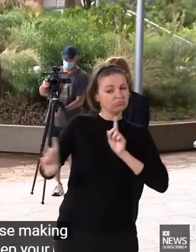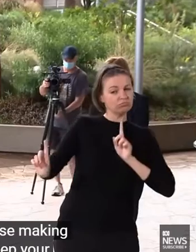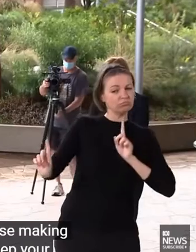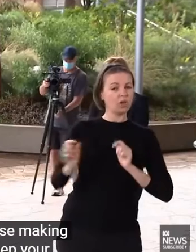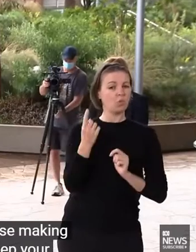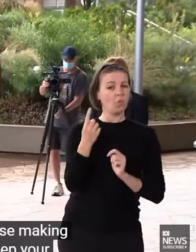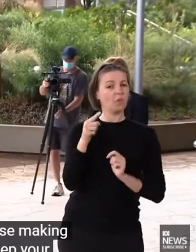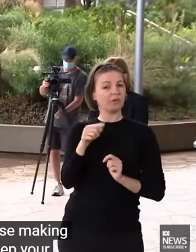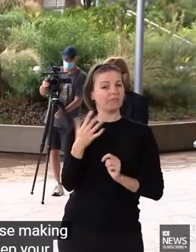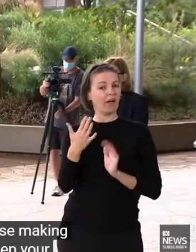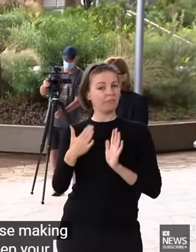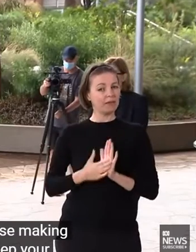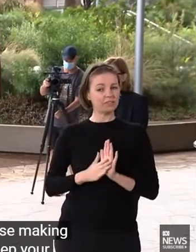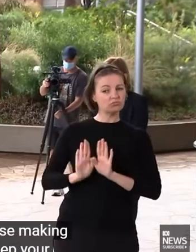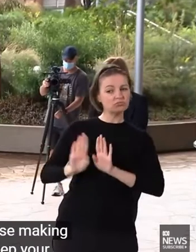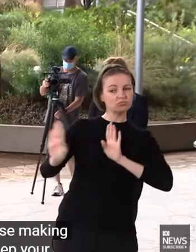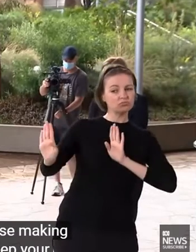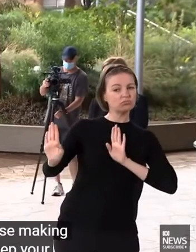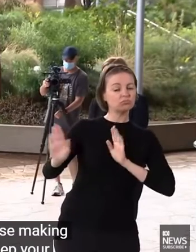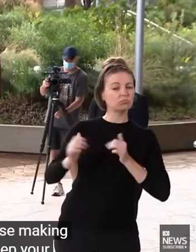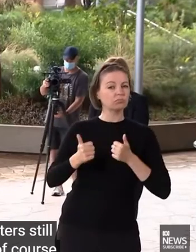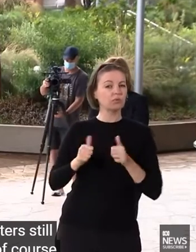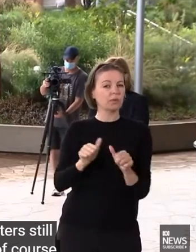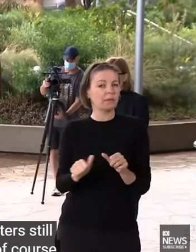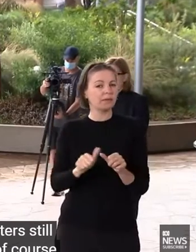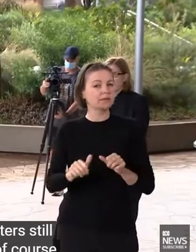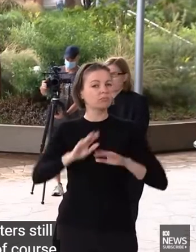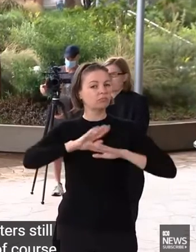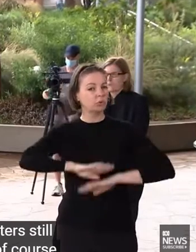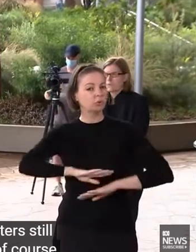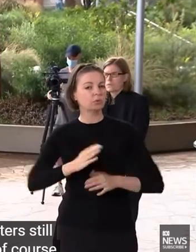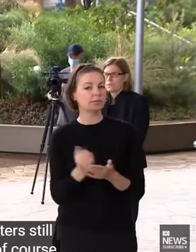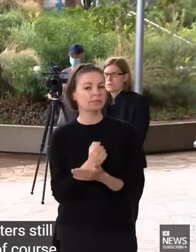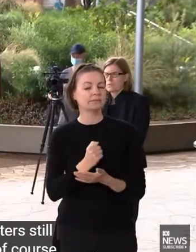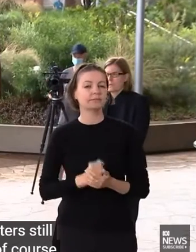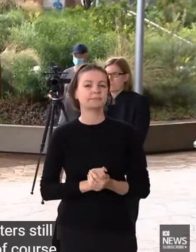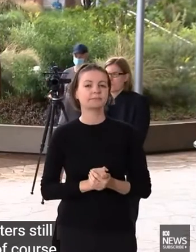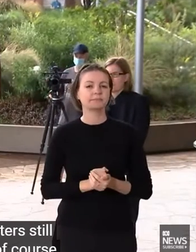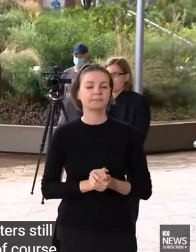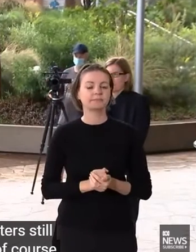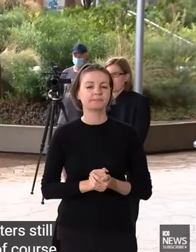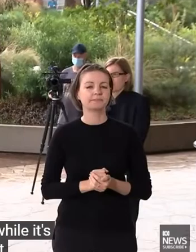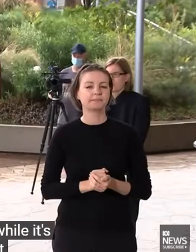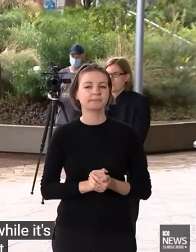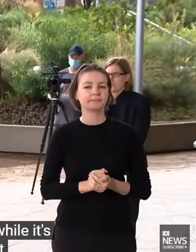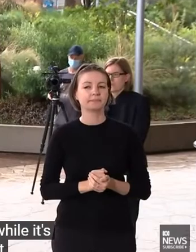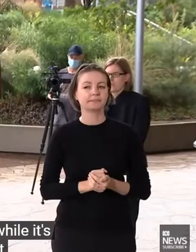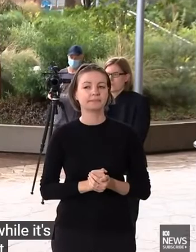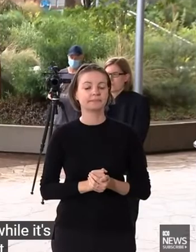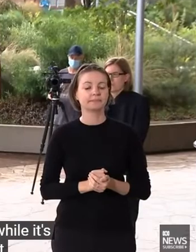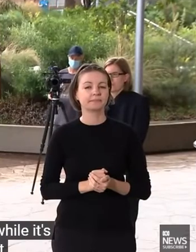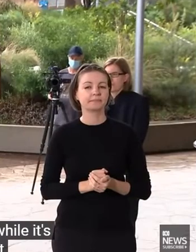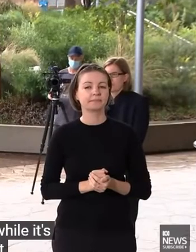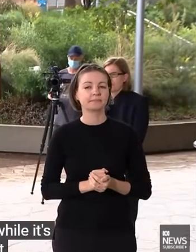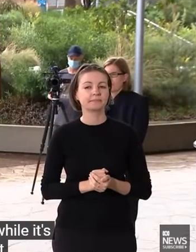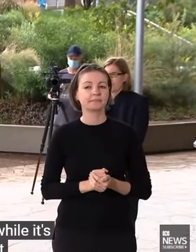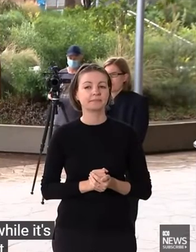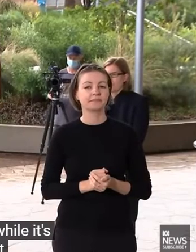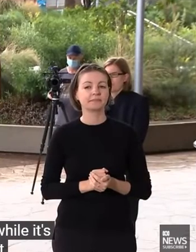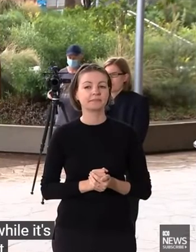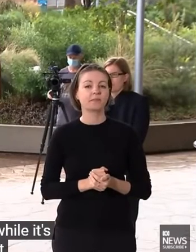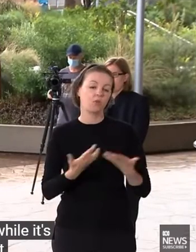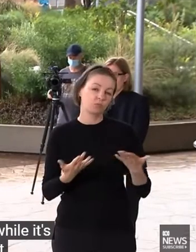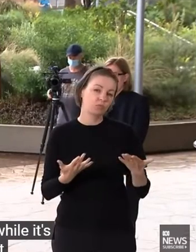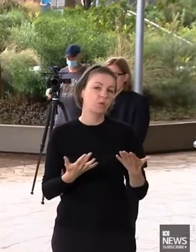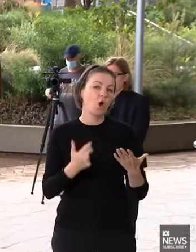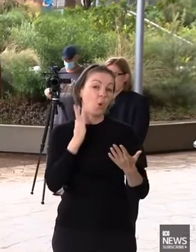metres still works very well. And of course at the moment still, while it's very prevalent, working from home where